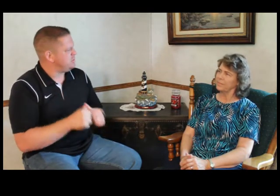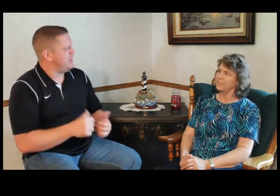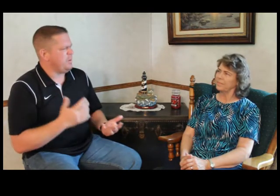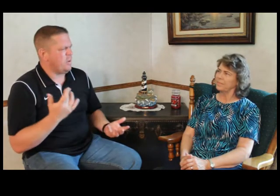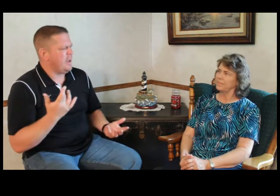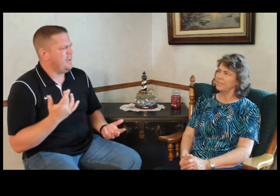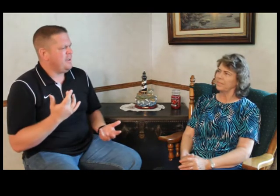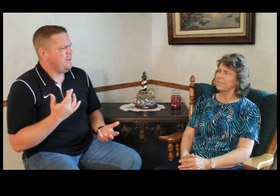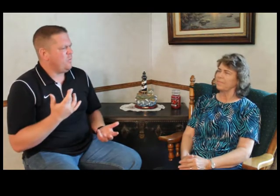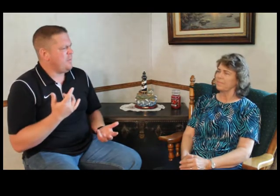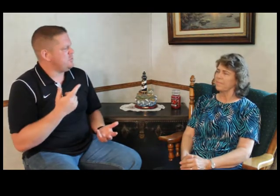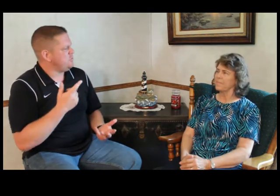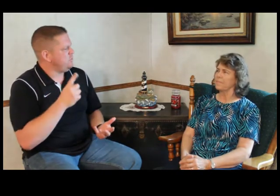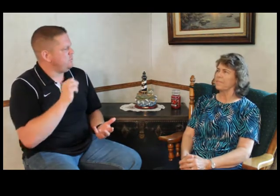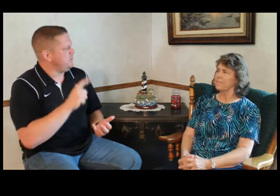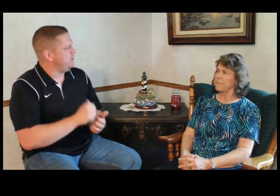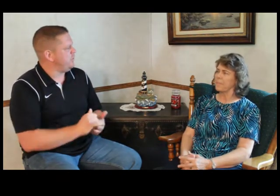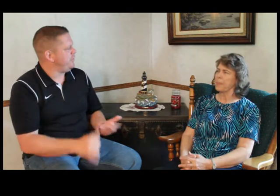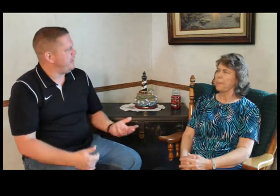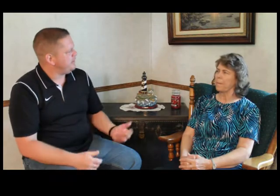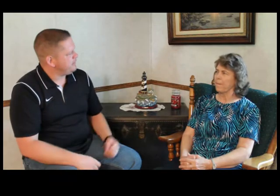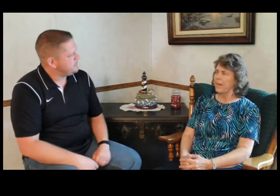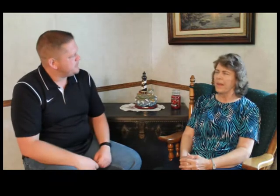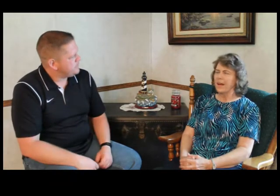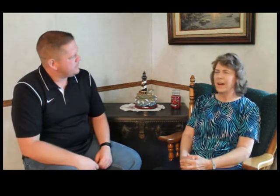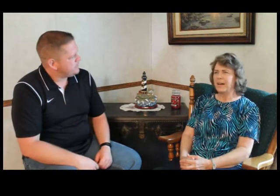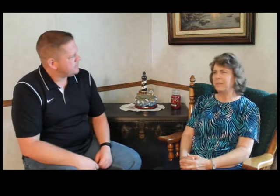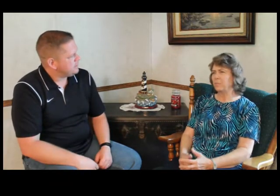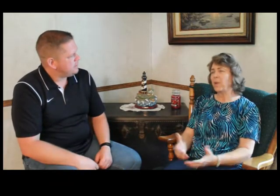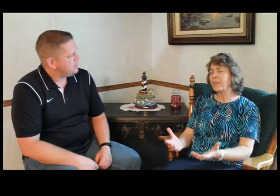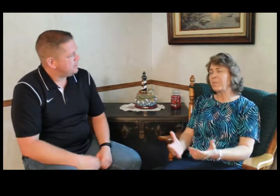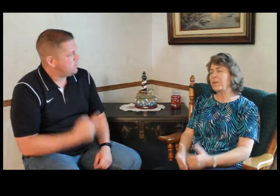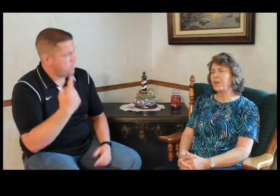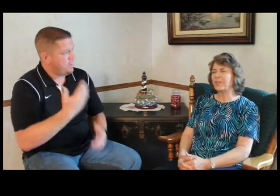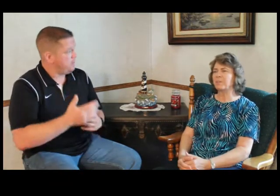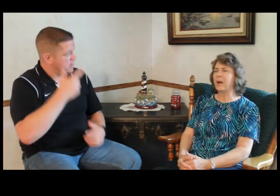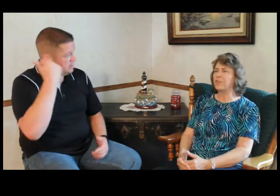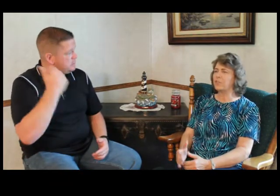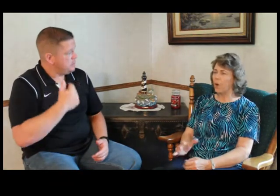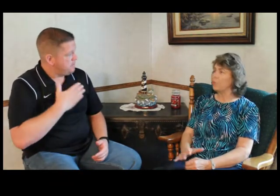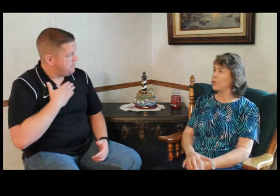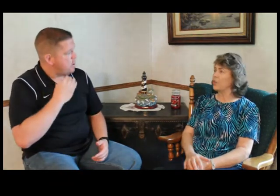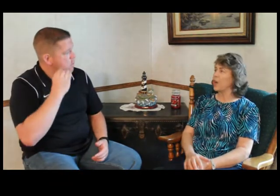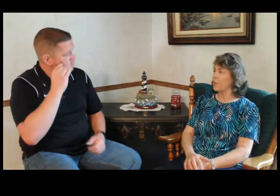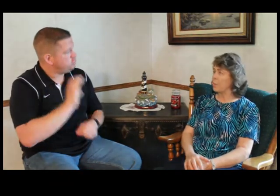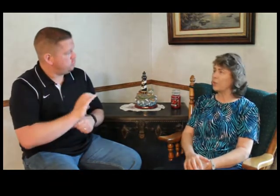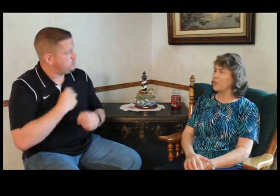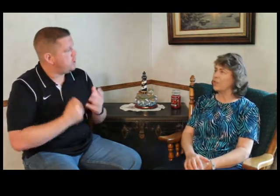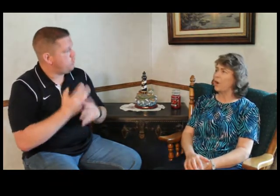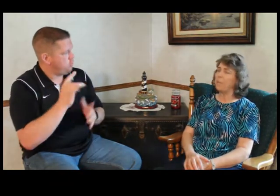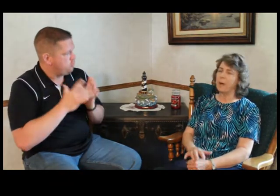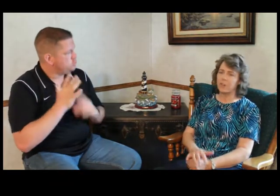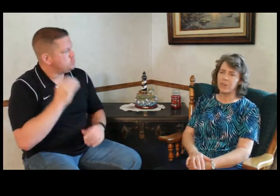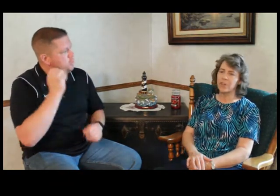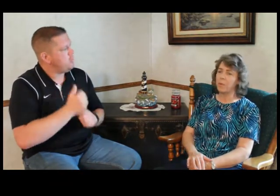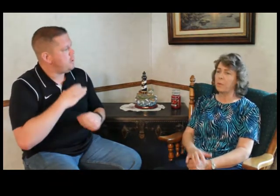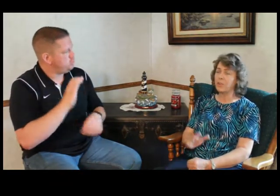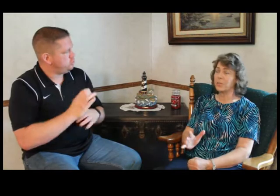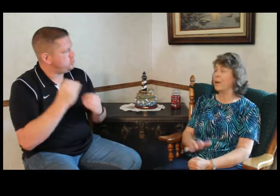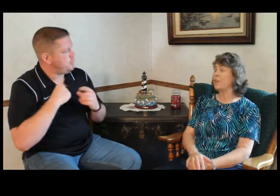stay? I why would you deal with that? One thing, because my home church, I grew up in a Christian home and my church taught me, once you're married,